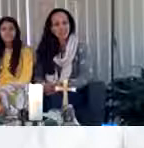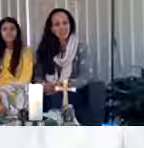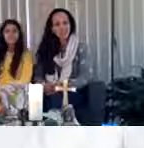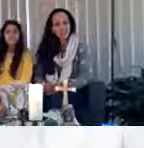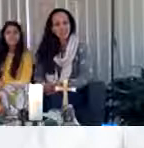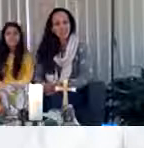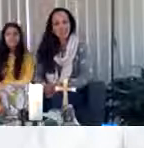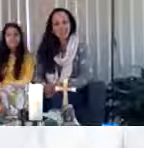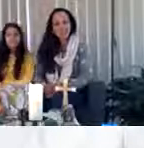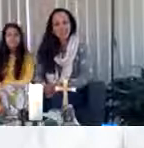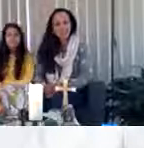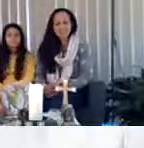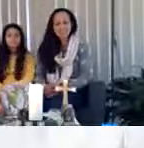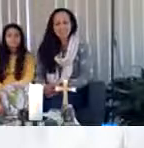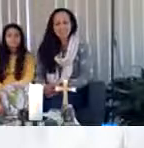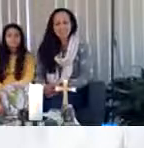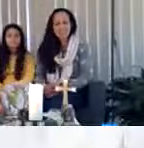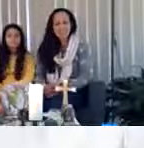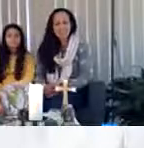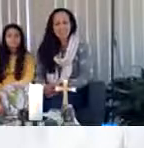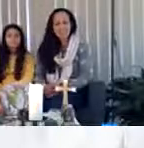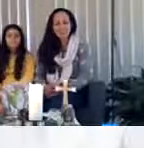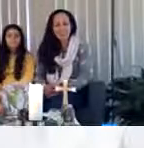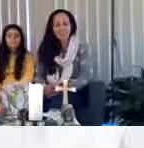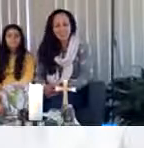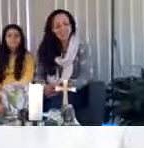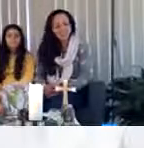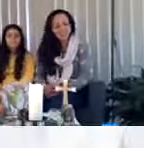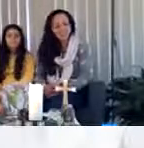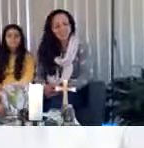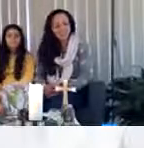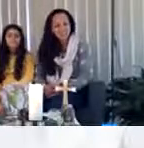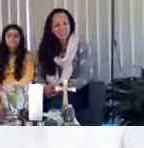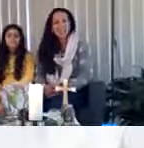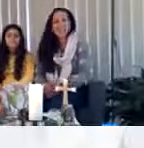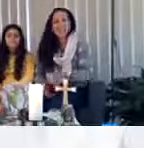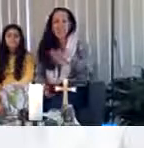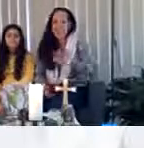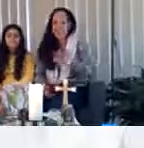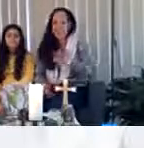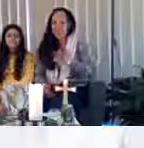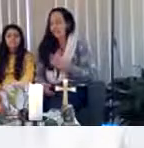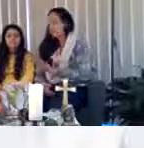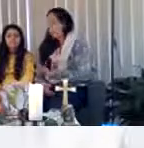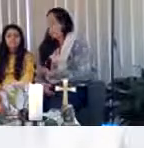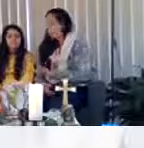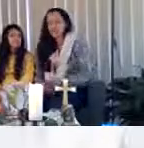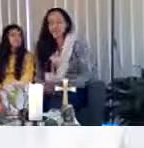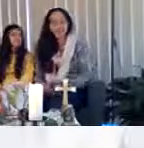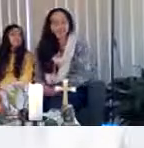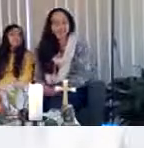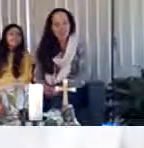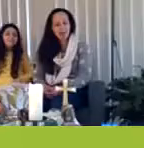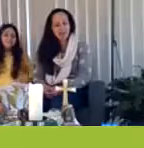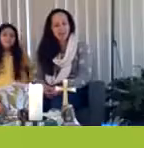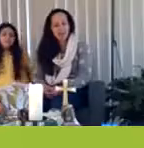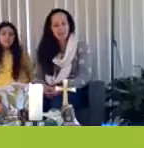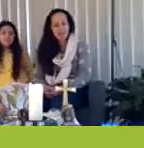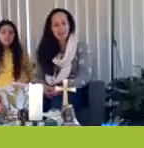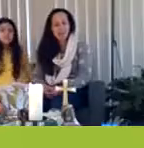and welcome to our weekly session of Saint Luke's Little Church. I'm Pauline, this is Grace. We're happy to have you in